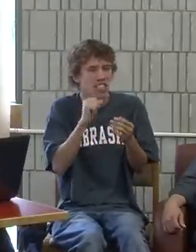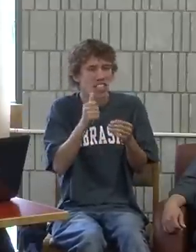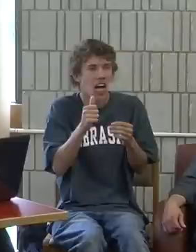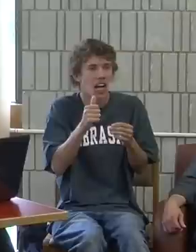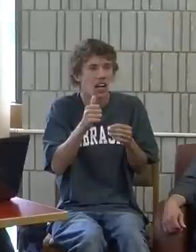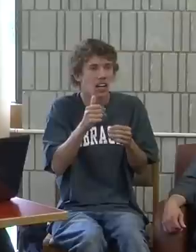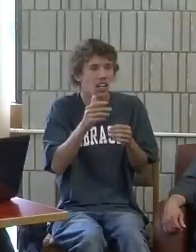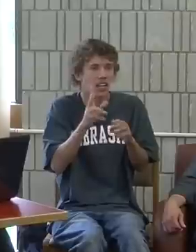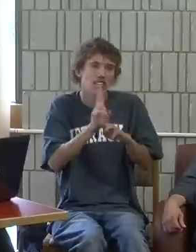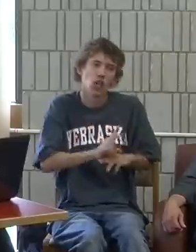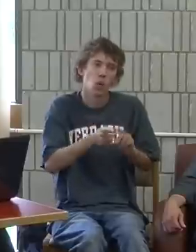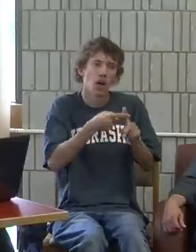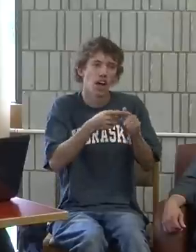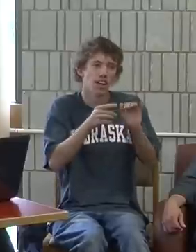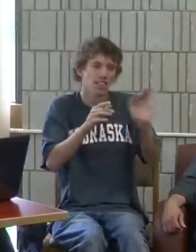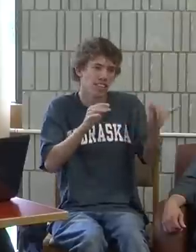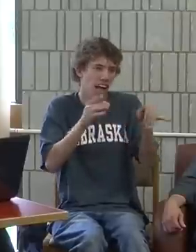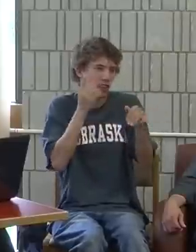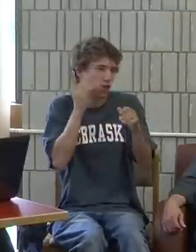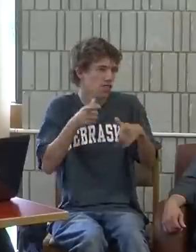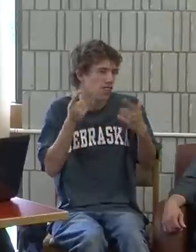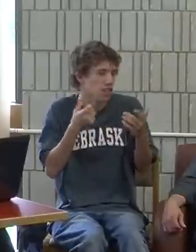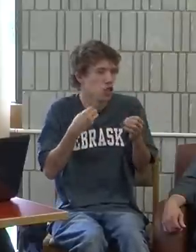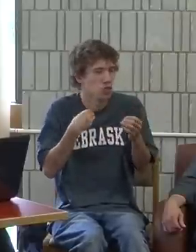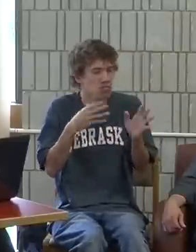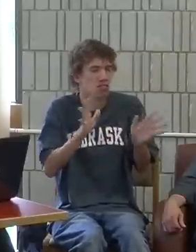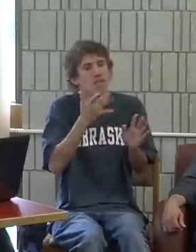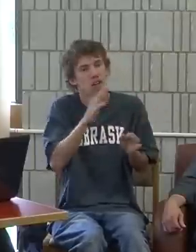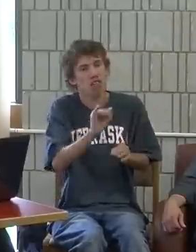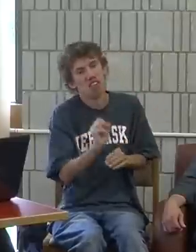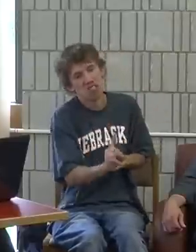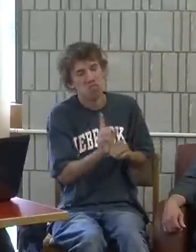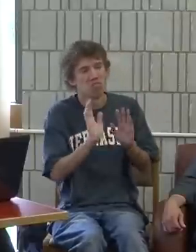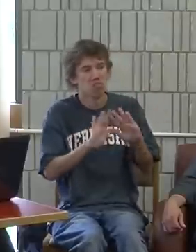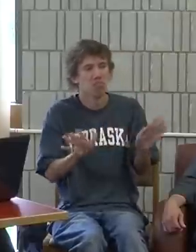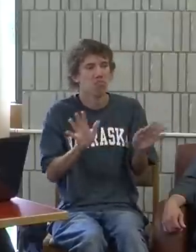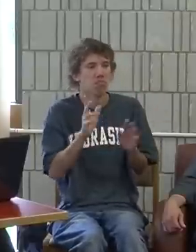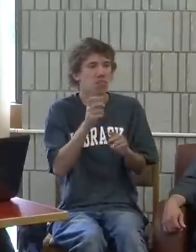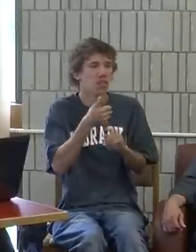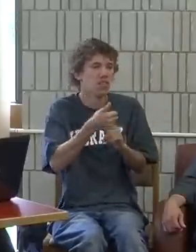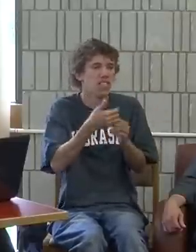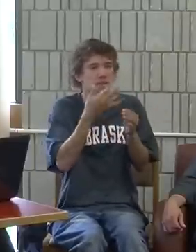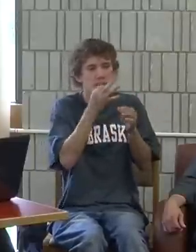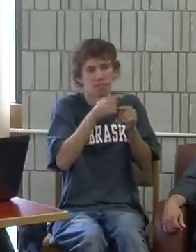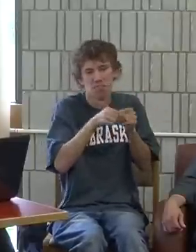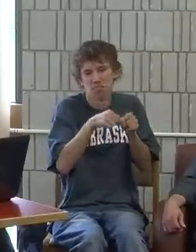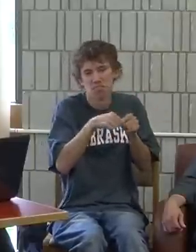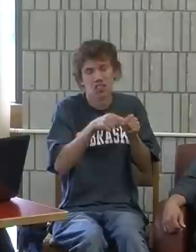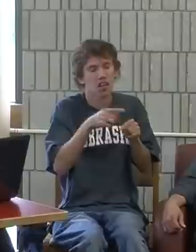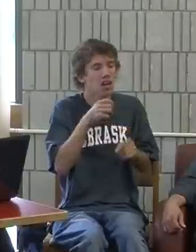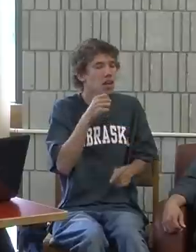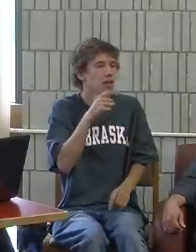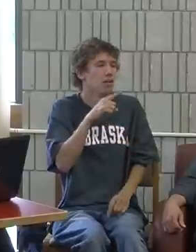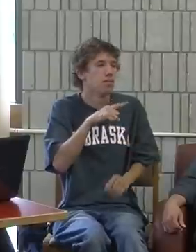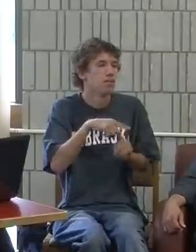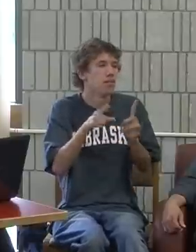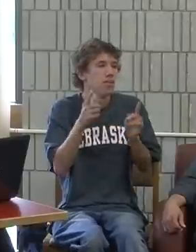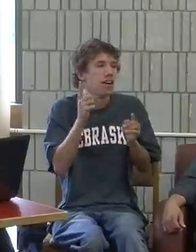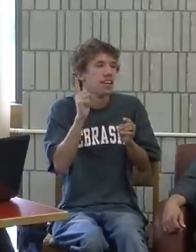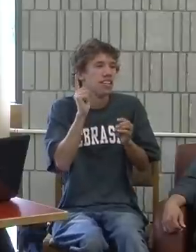school. I wasn't used to being in a dorm or a residential setting. And so Rhode Island School for the Deaf